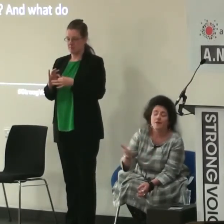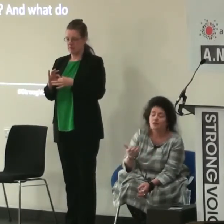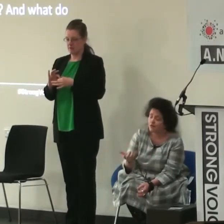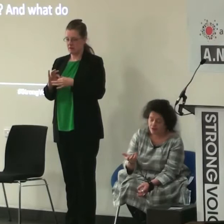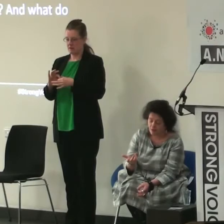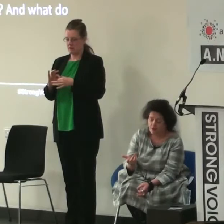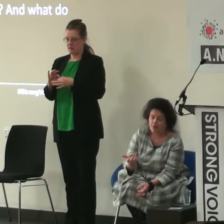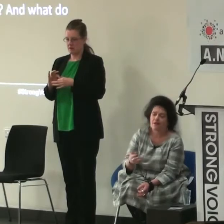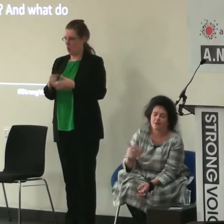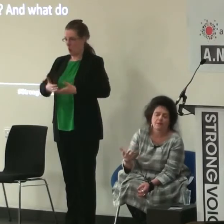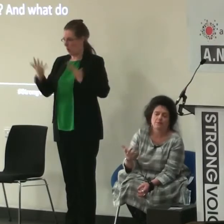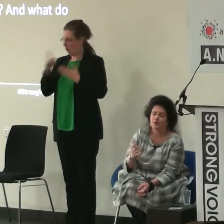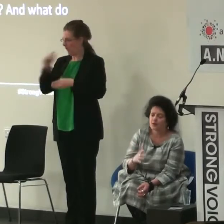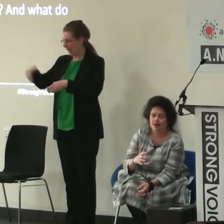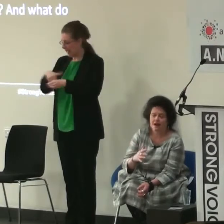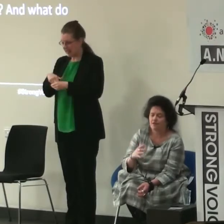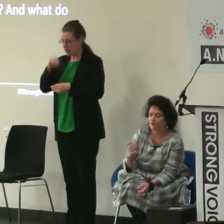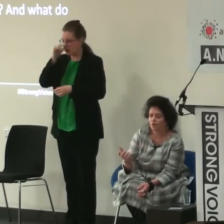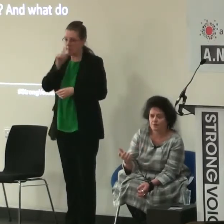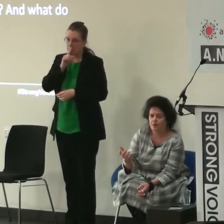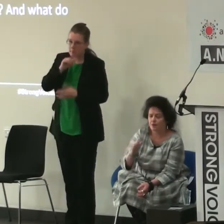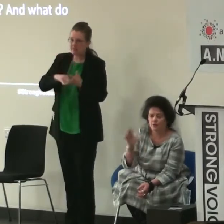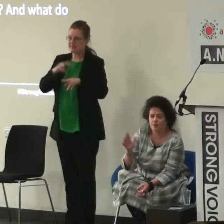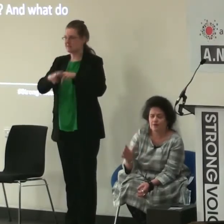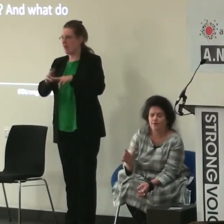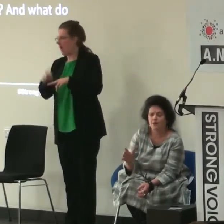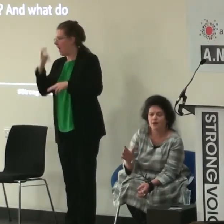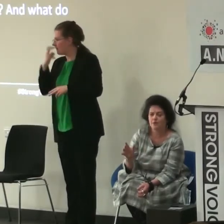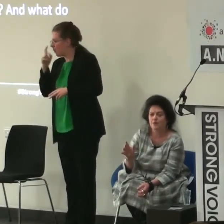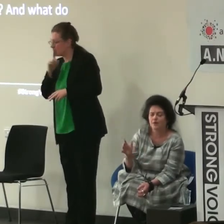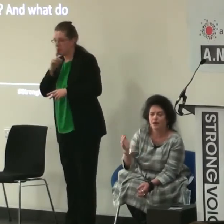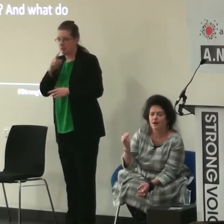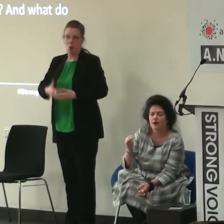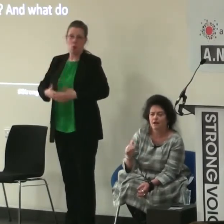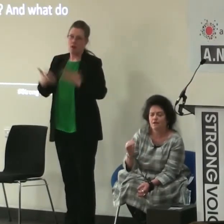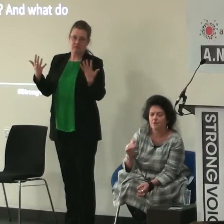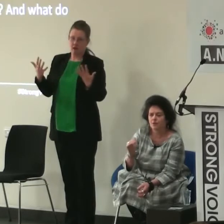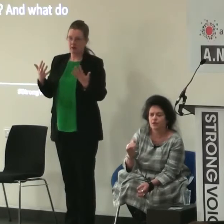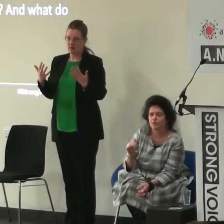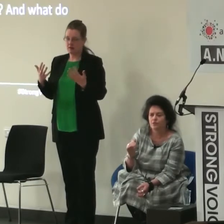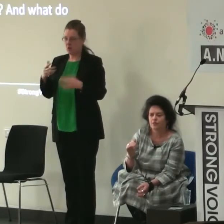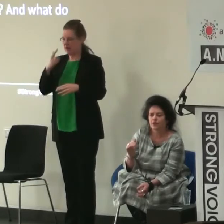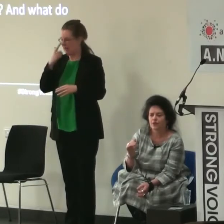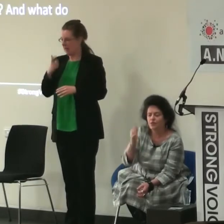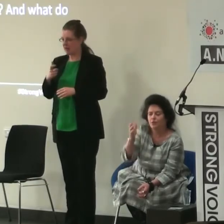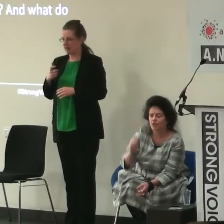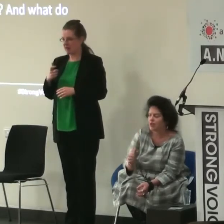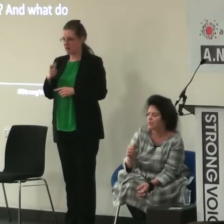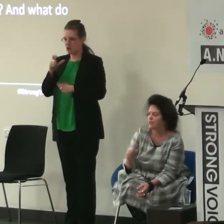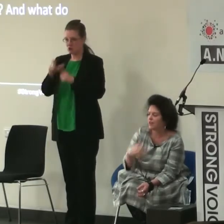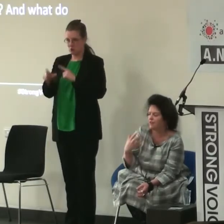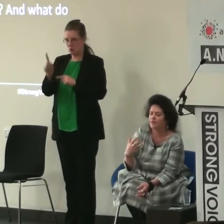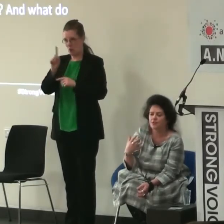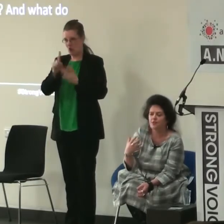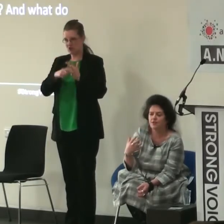whoever the people are young people staff older people whoever we're working with are able to do what